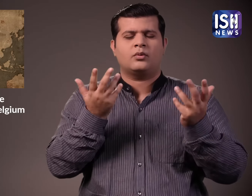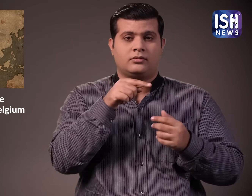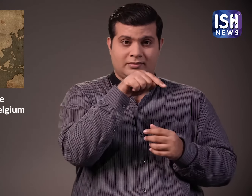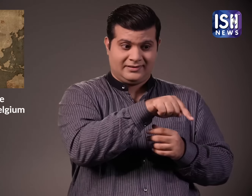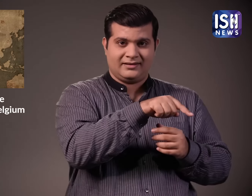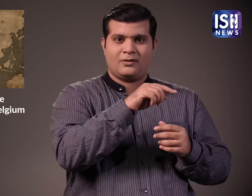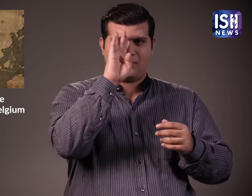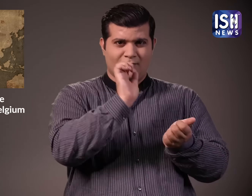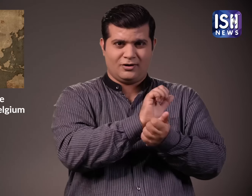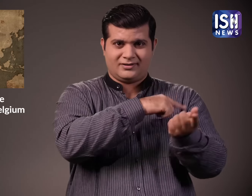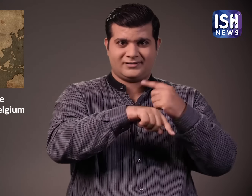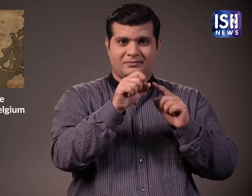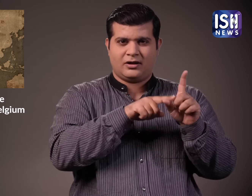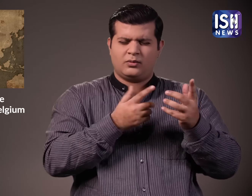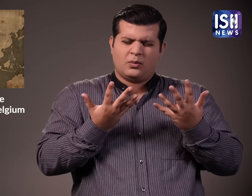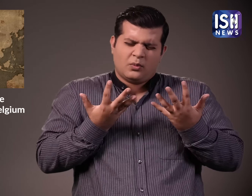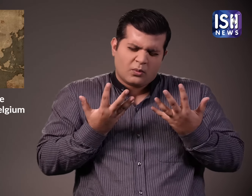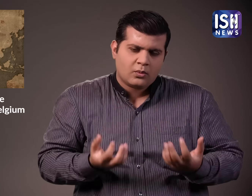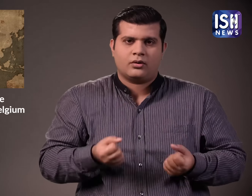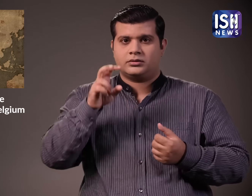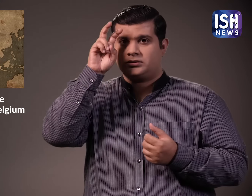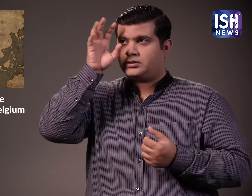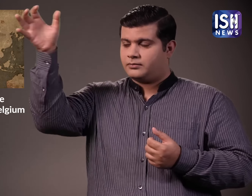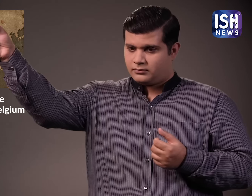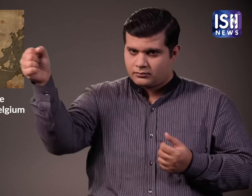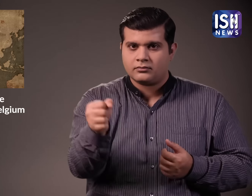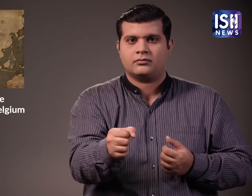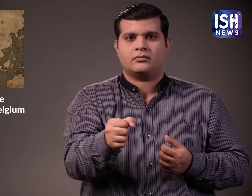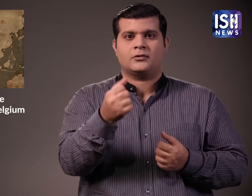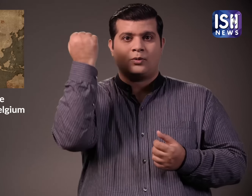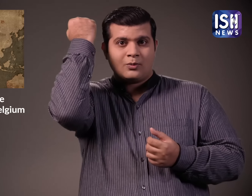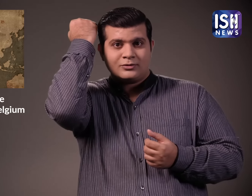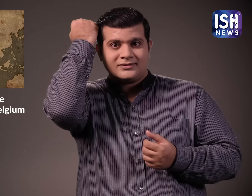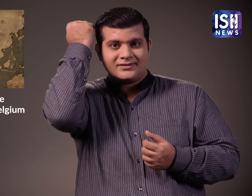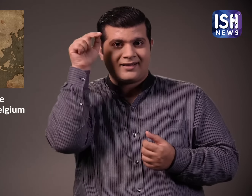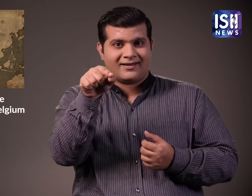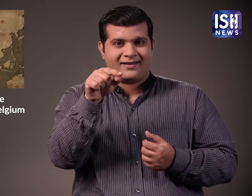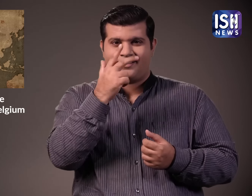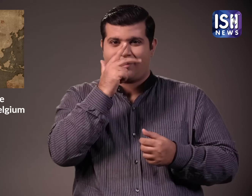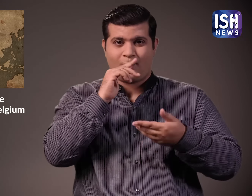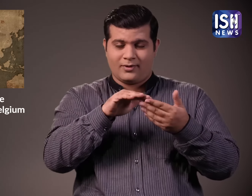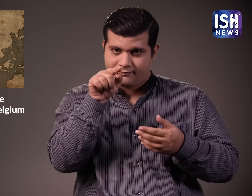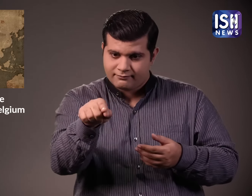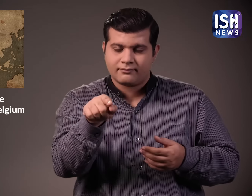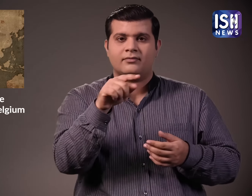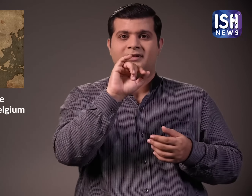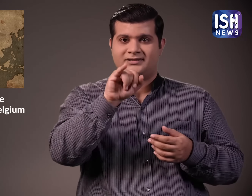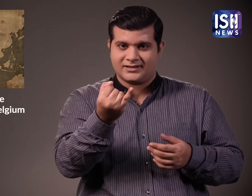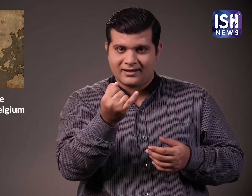to India. The Paiduni police want Jagpal to come to India and investigate him